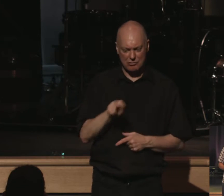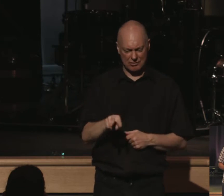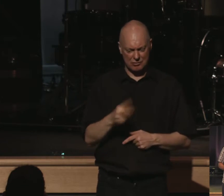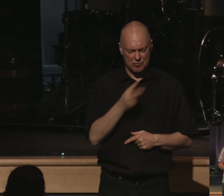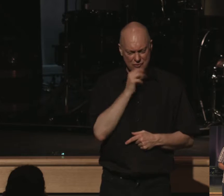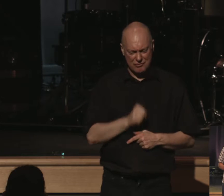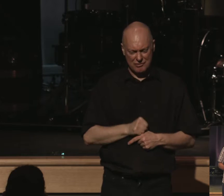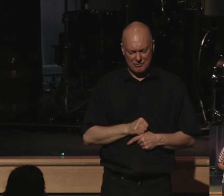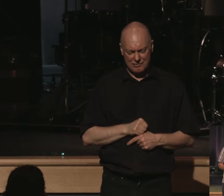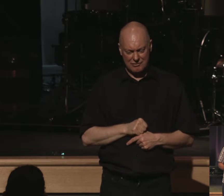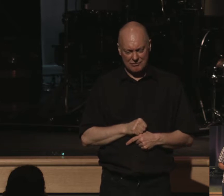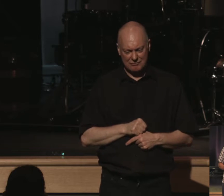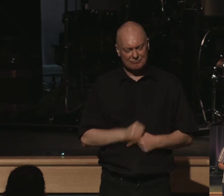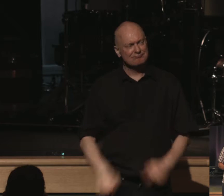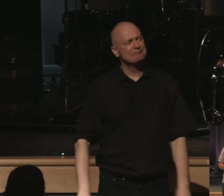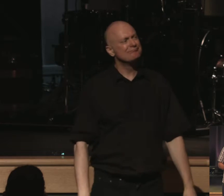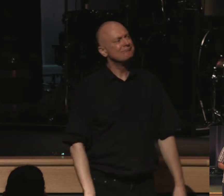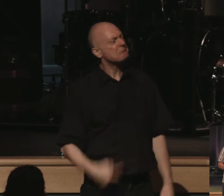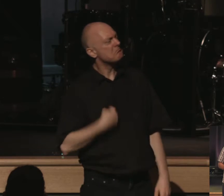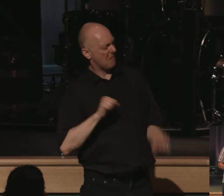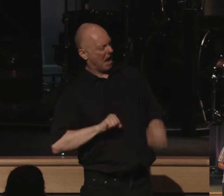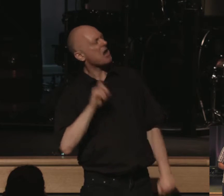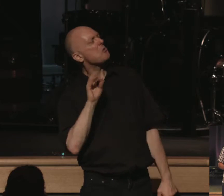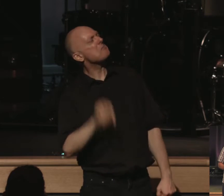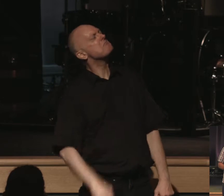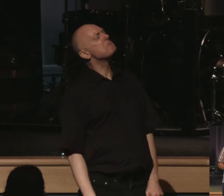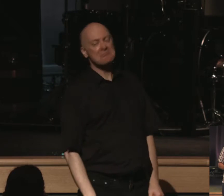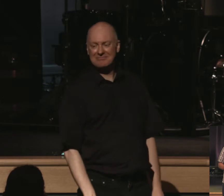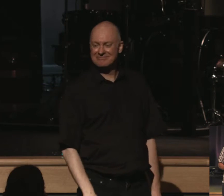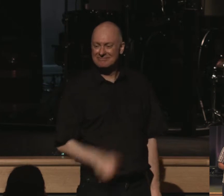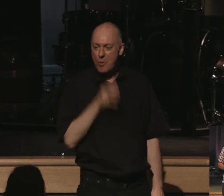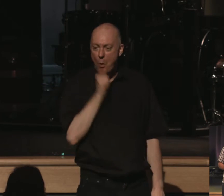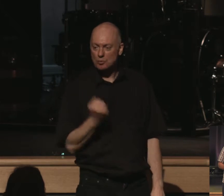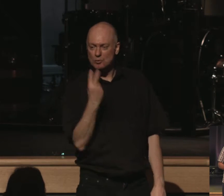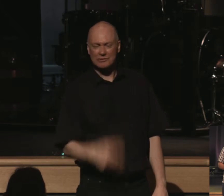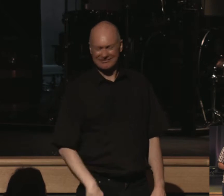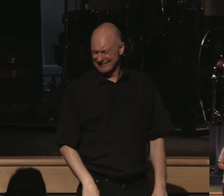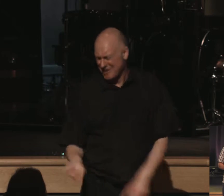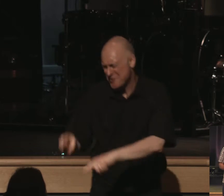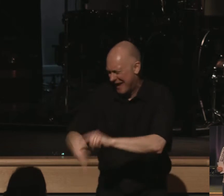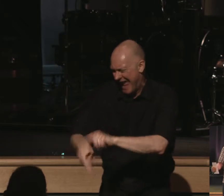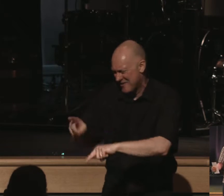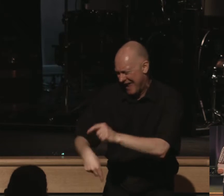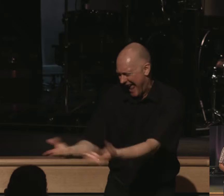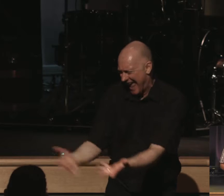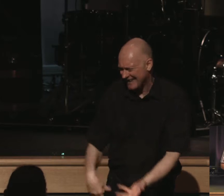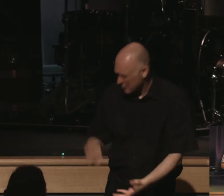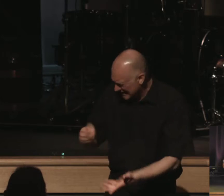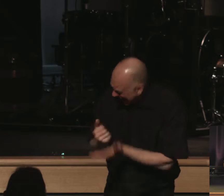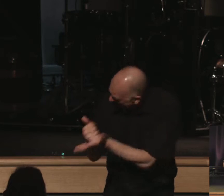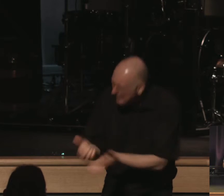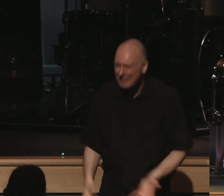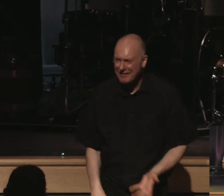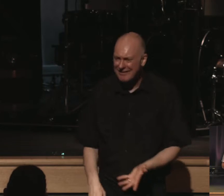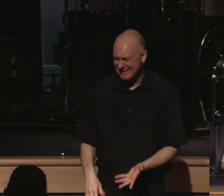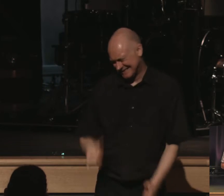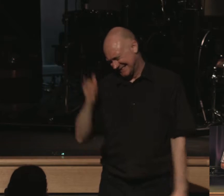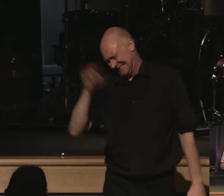-old and the two-year-old says, I can do that. And you say, no, you can't do that. You need help with that. That's ridiculous.